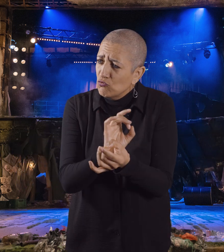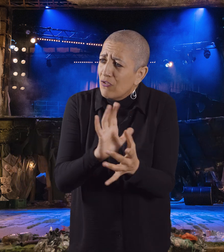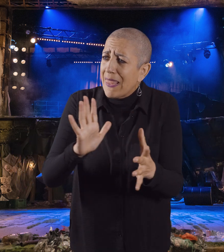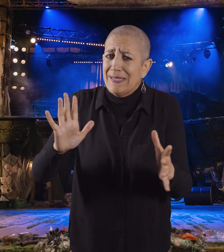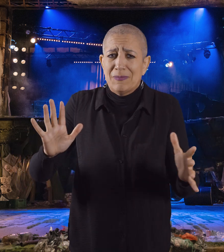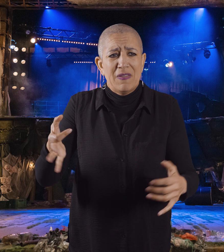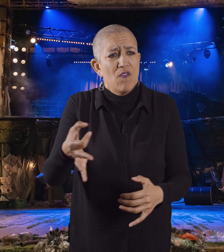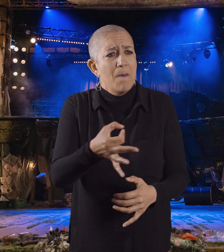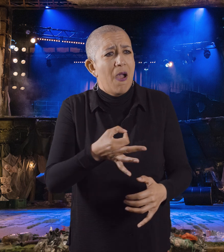Prospero came to all For